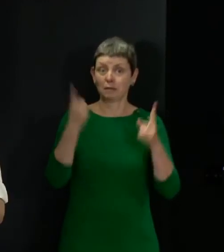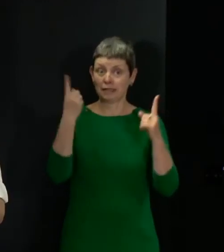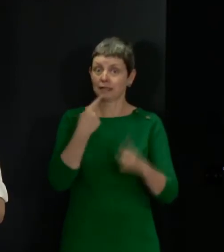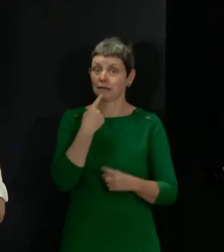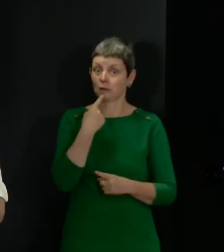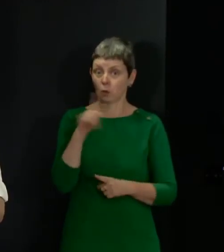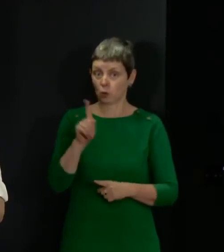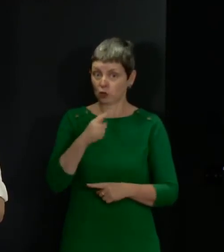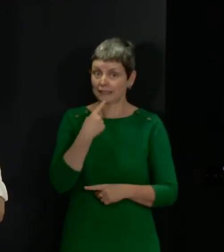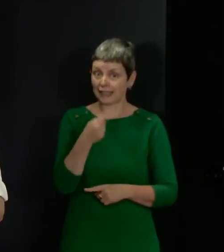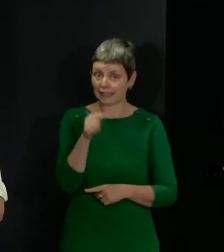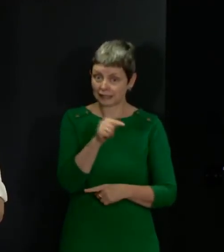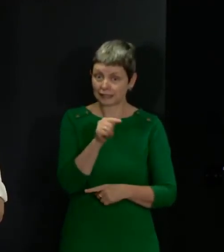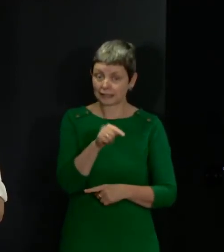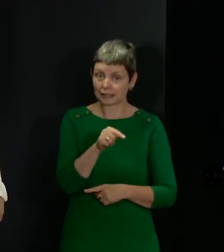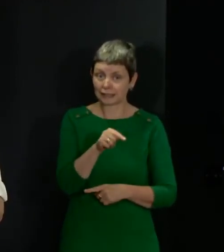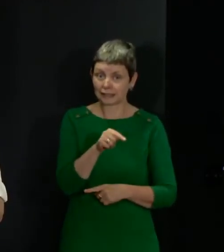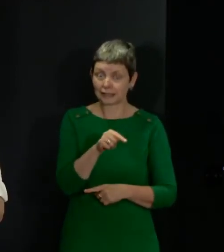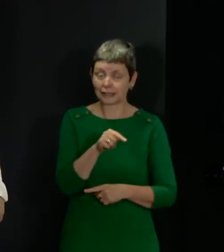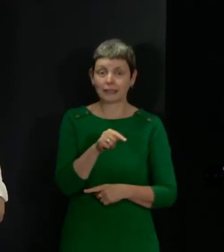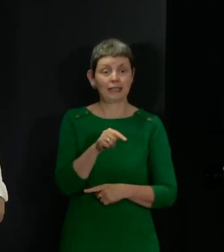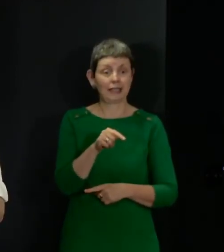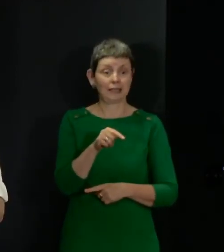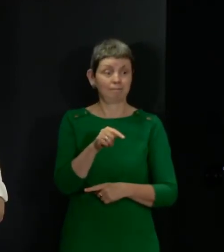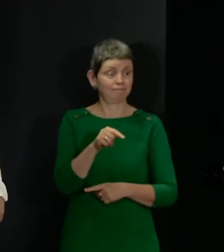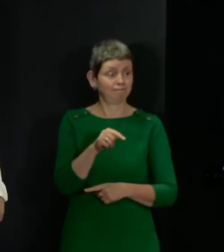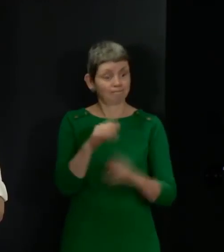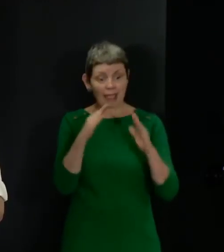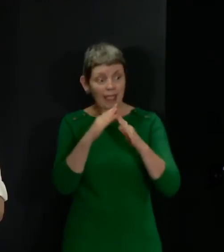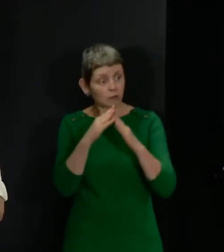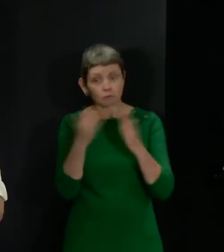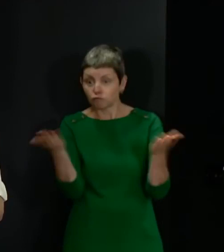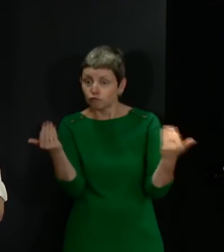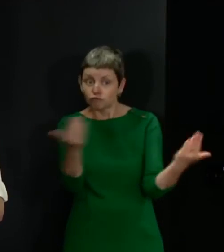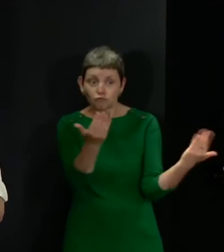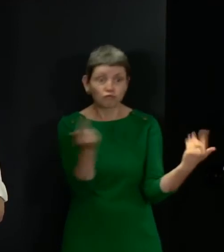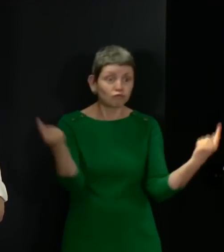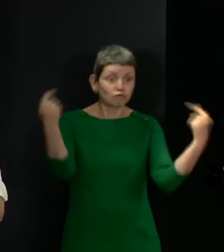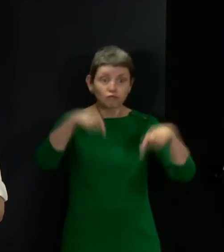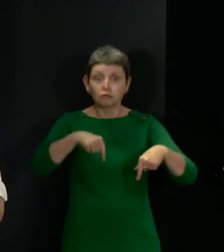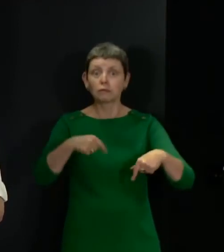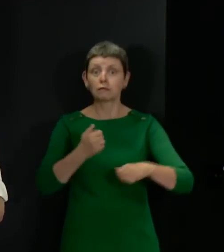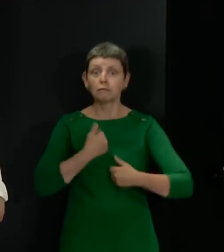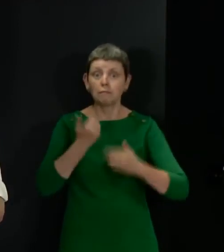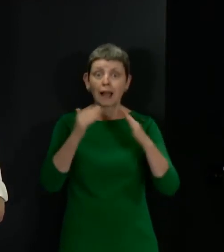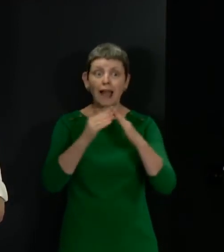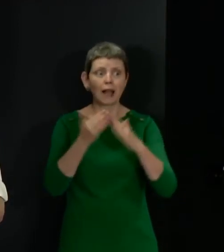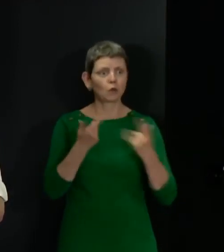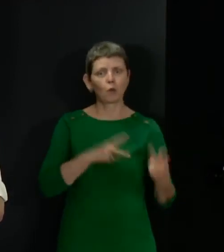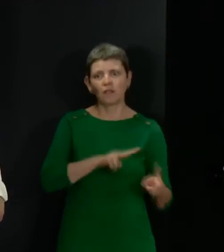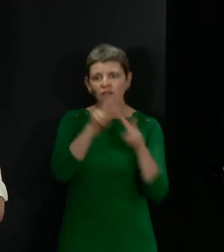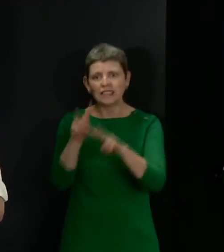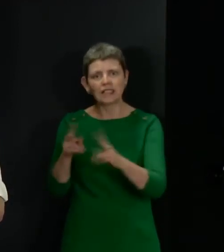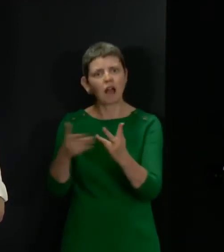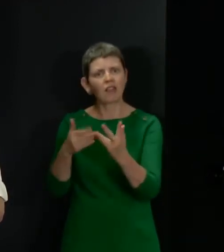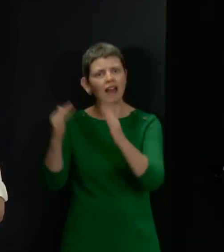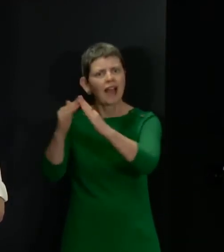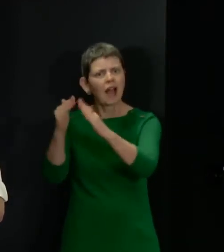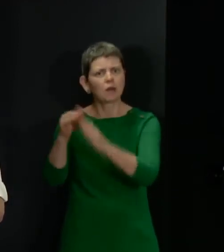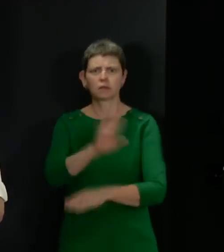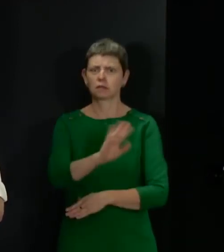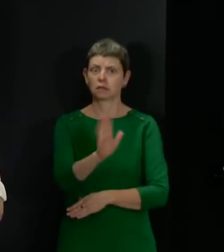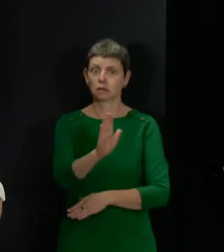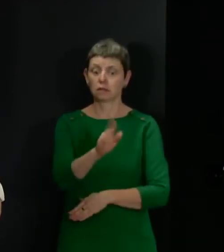strongly today, do not hold house parties or gatherings indoors. The police service will take very